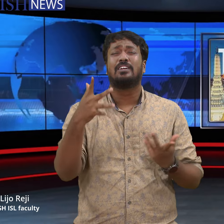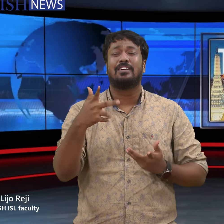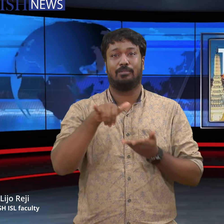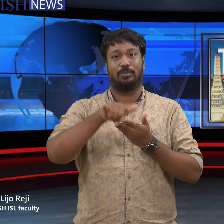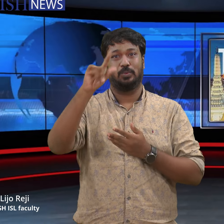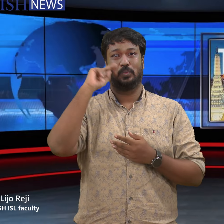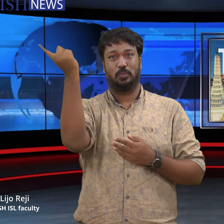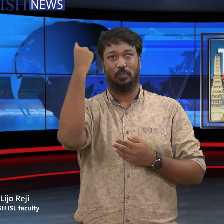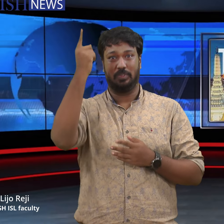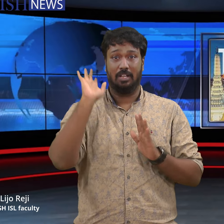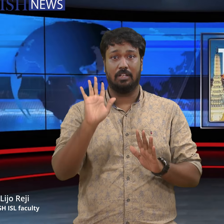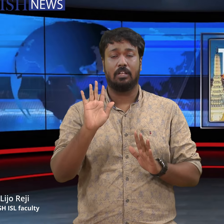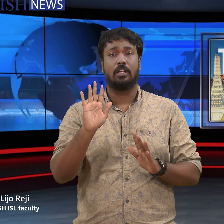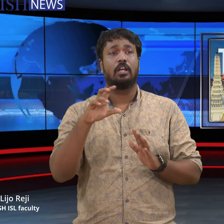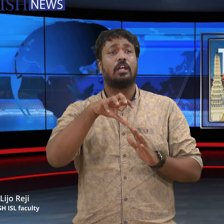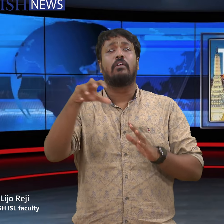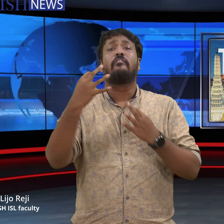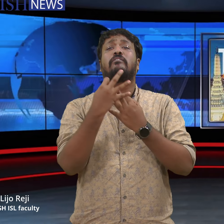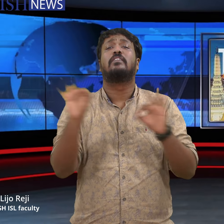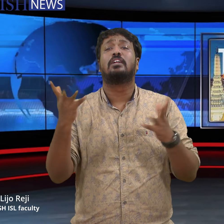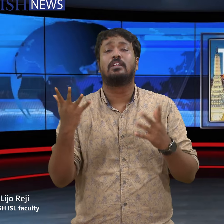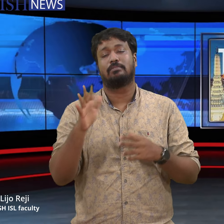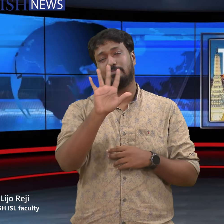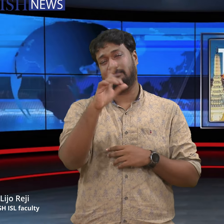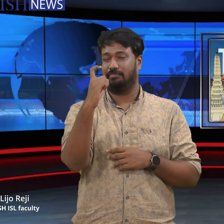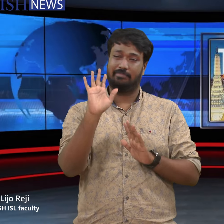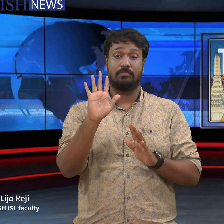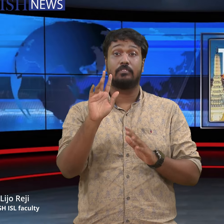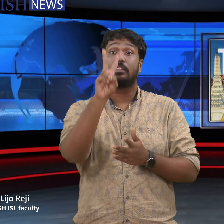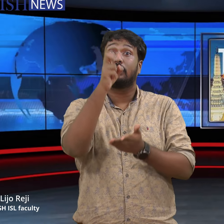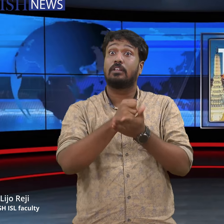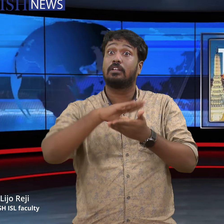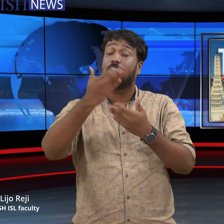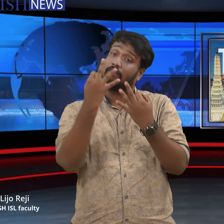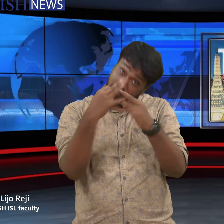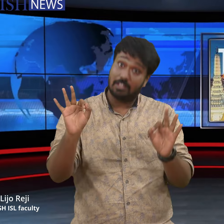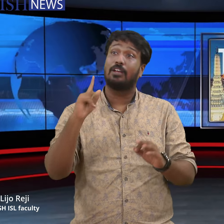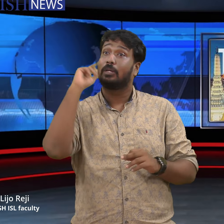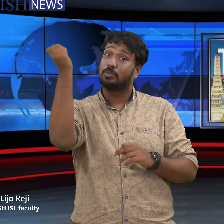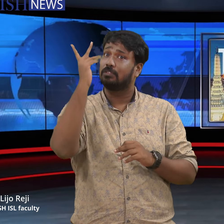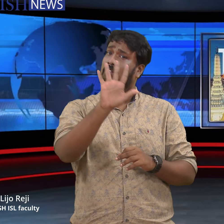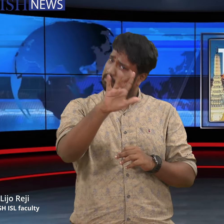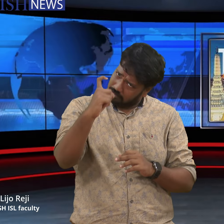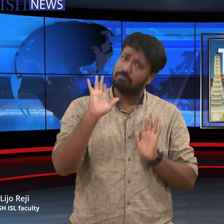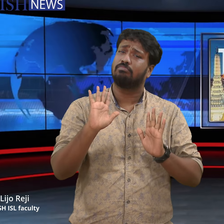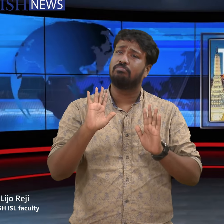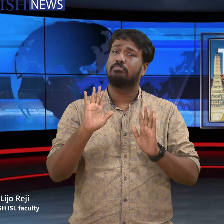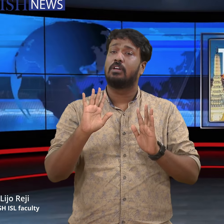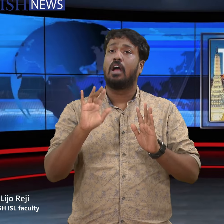boost its crucial tourism industry. Effective from July 15, this new policy allows visitors to stay in the Southeast